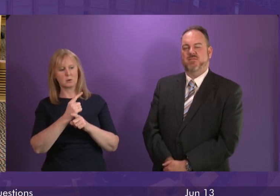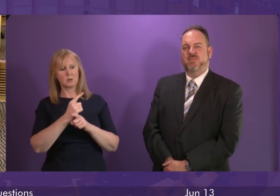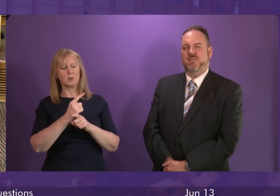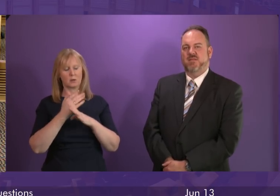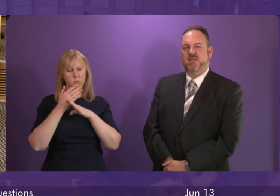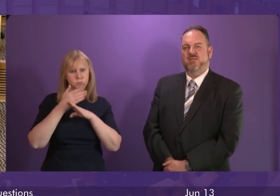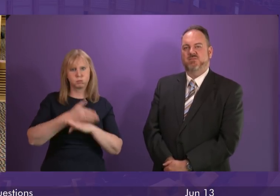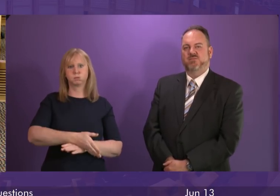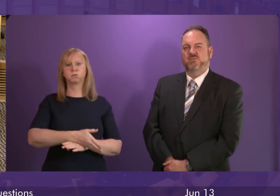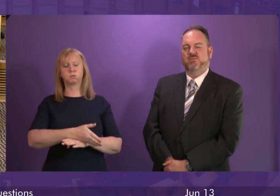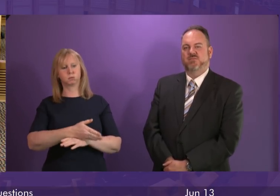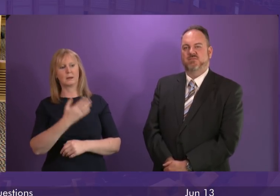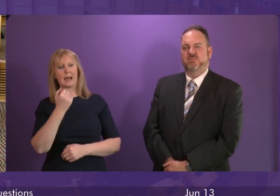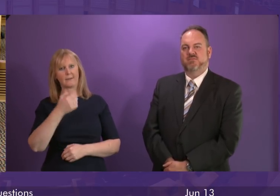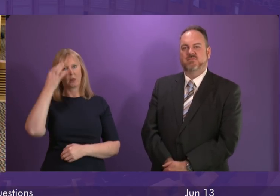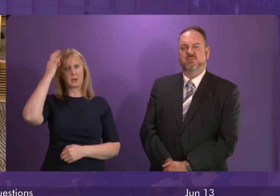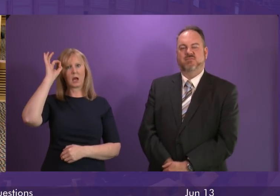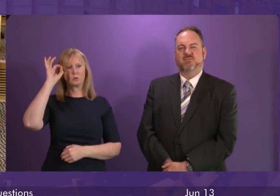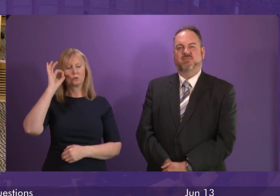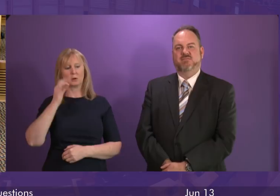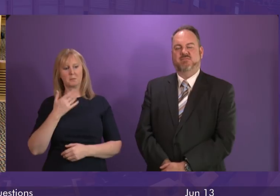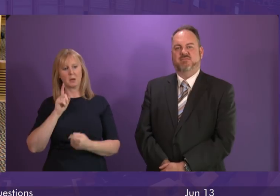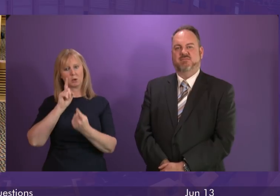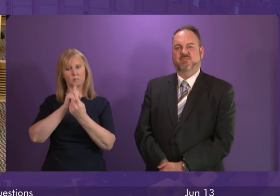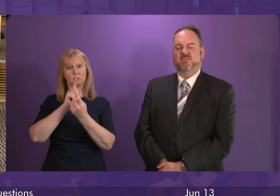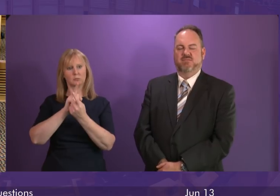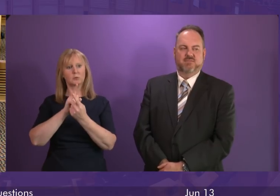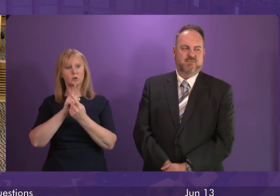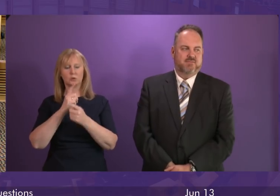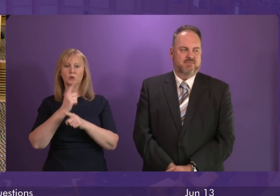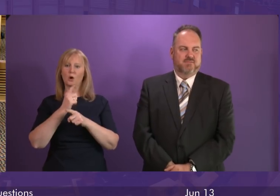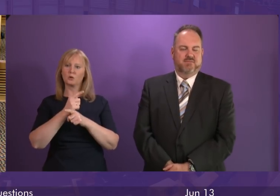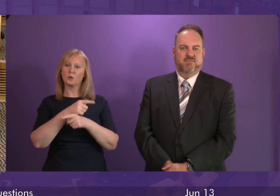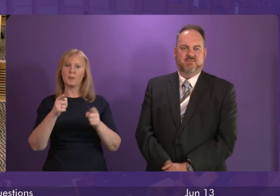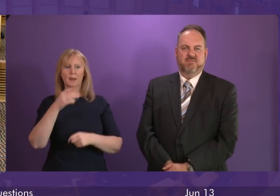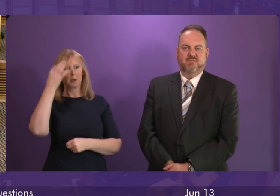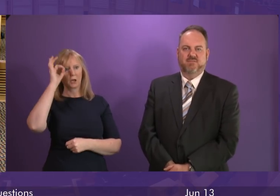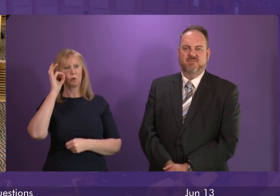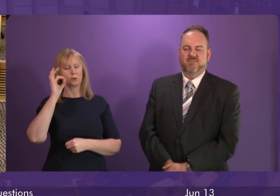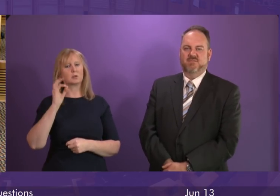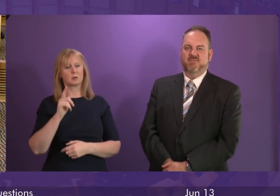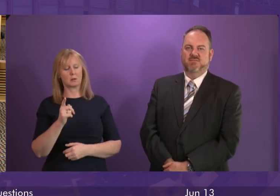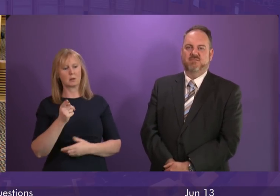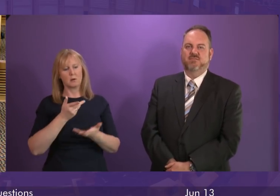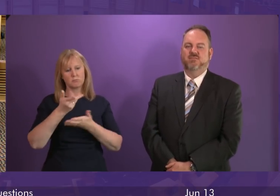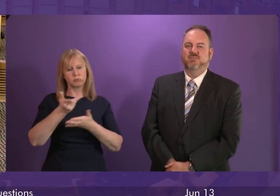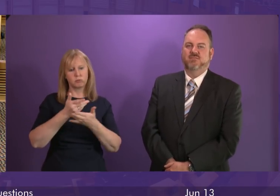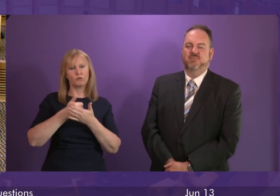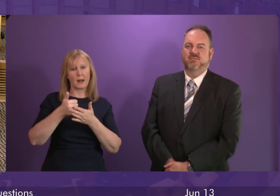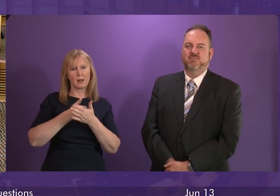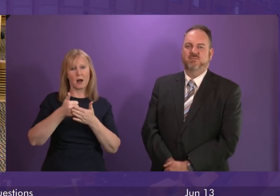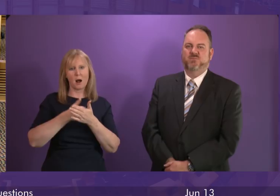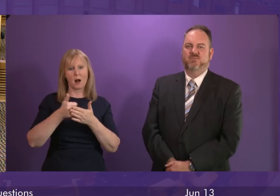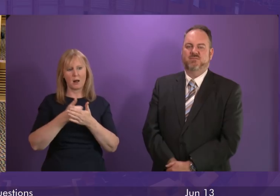that is being done by the Council. I speak to Council officials on these matters regularly and the other issues that are raised